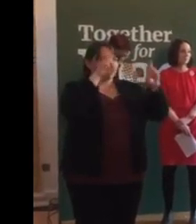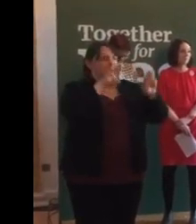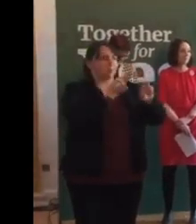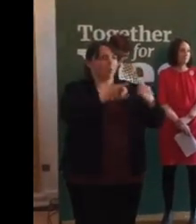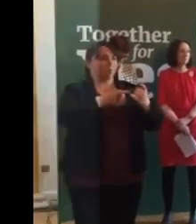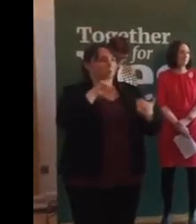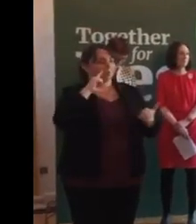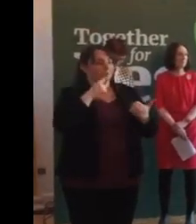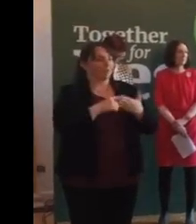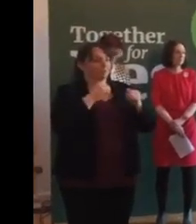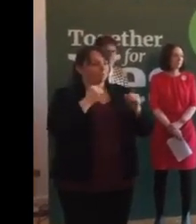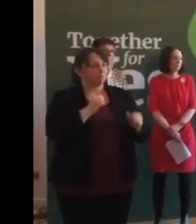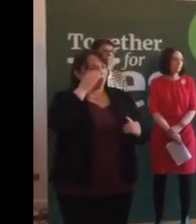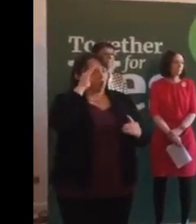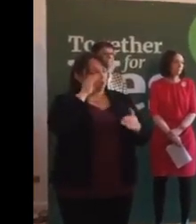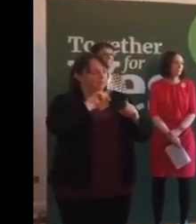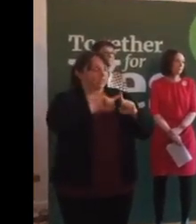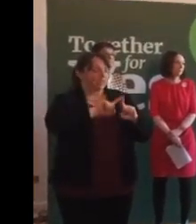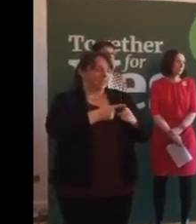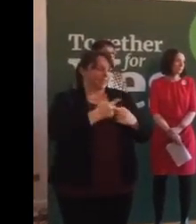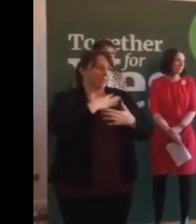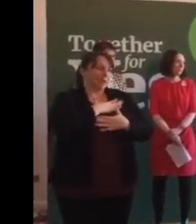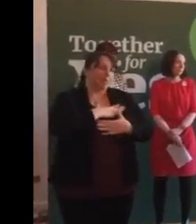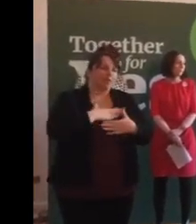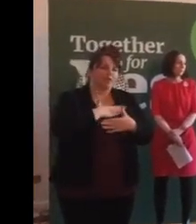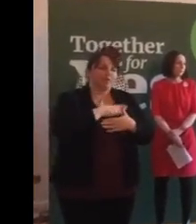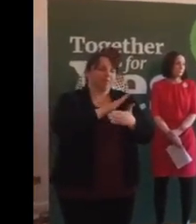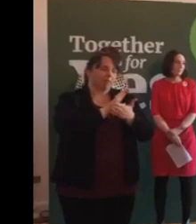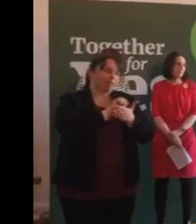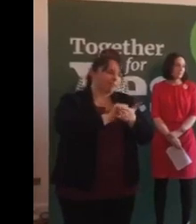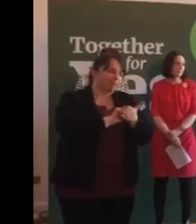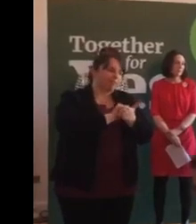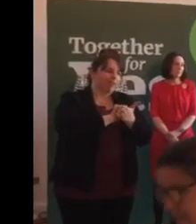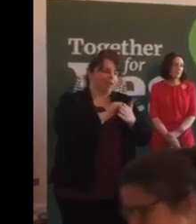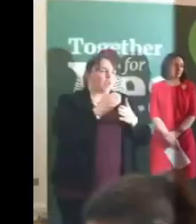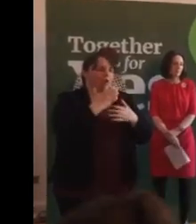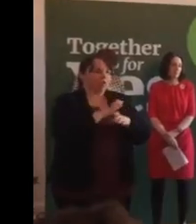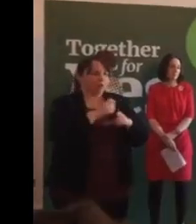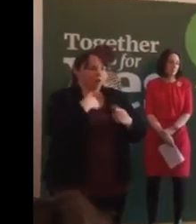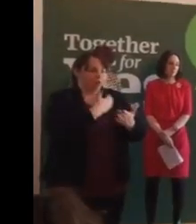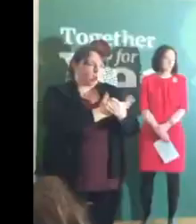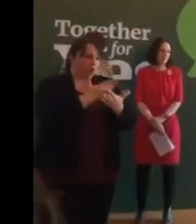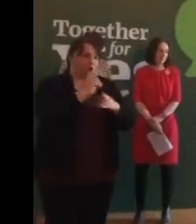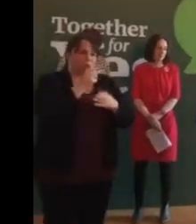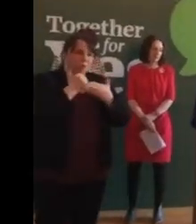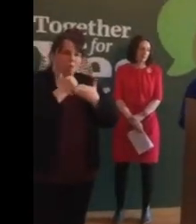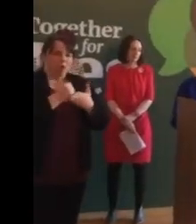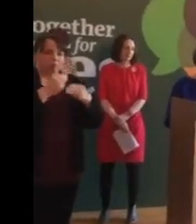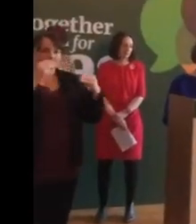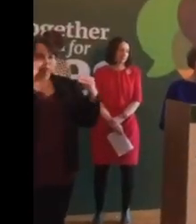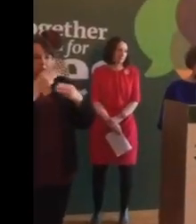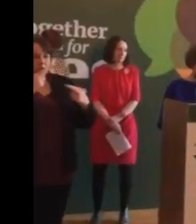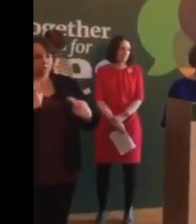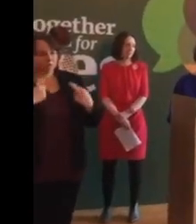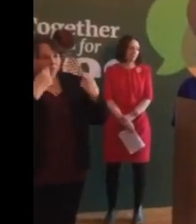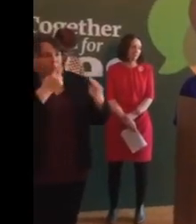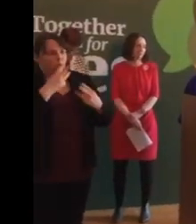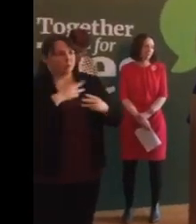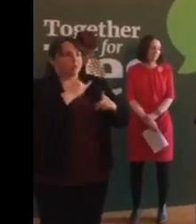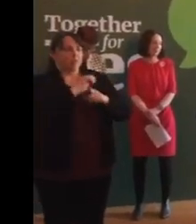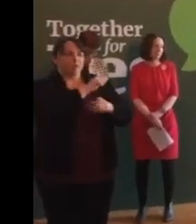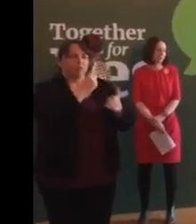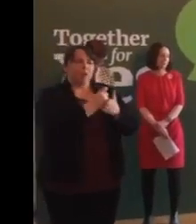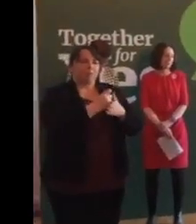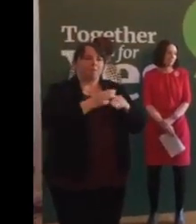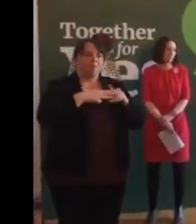that Ireland is a compassionate country and that our laws should support, respect and protect women in their time of greatest need.